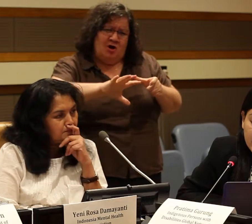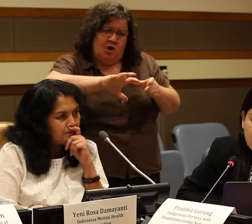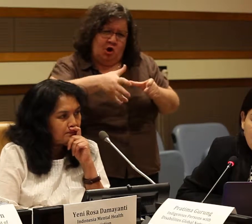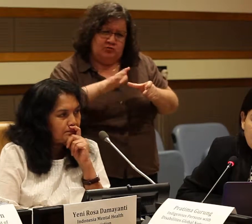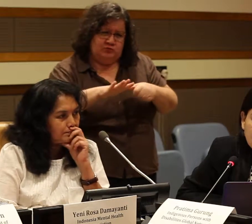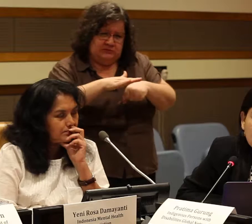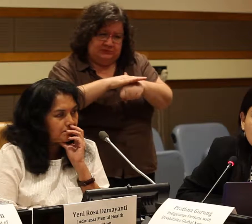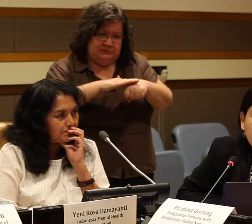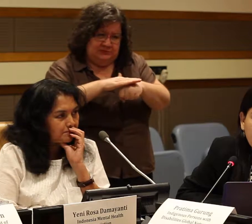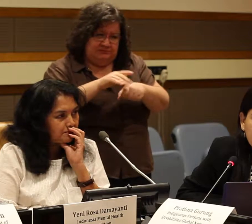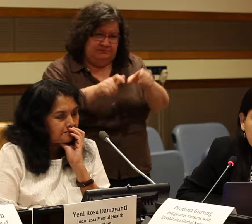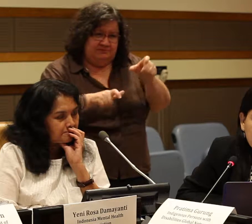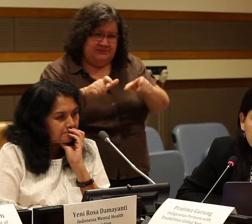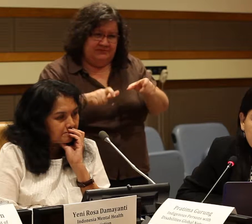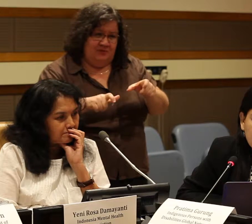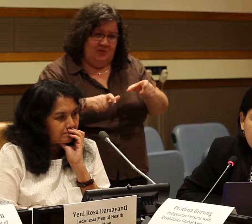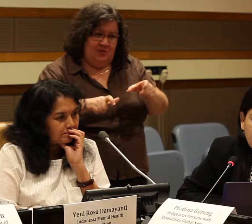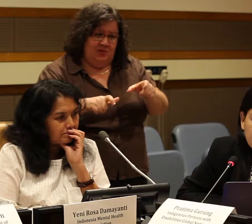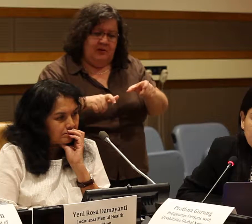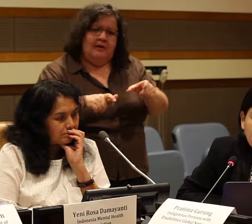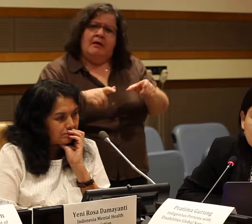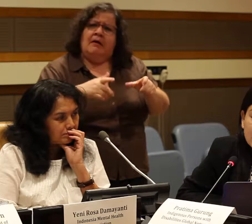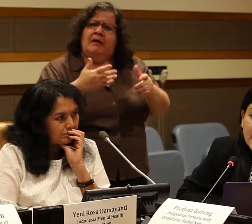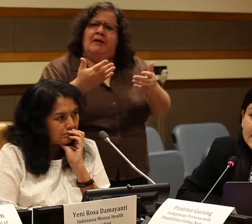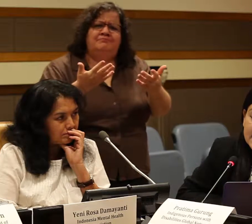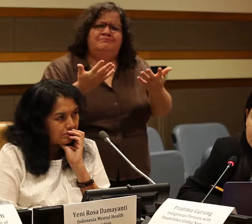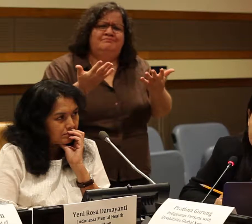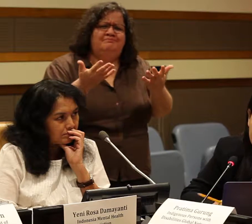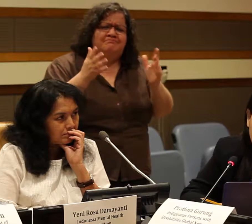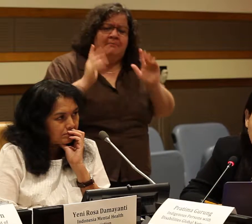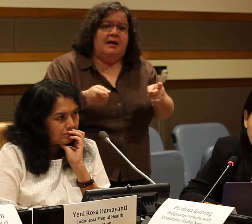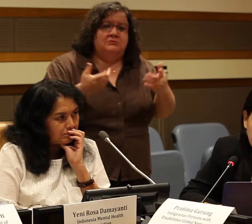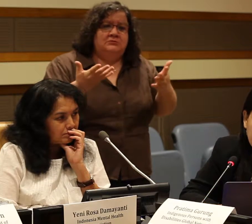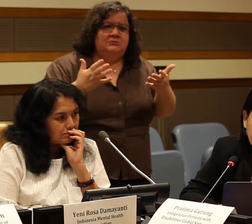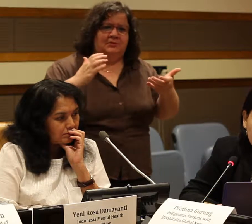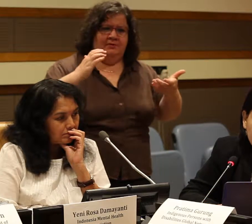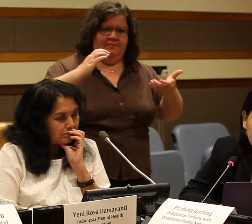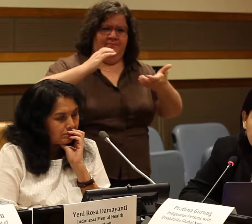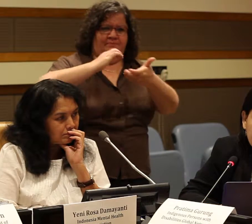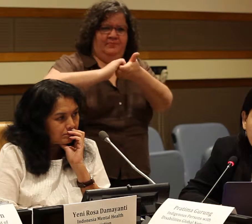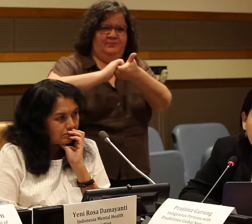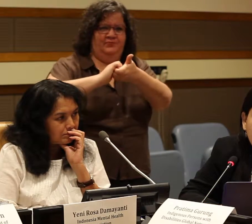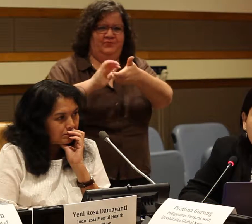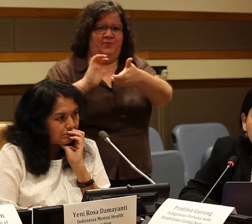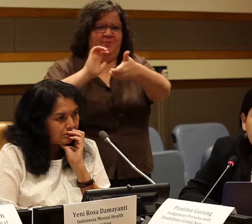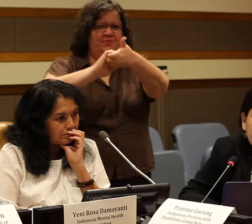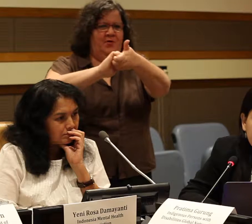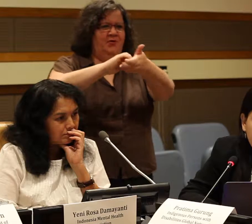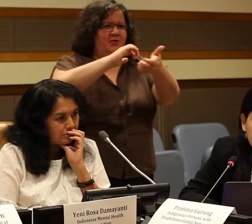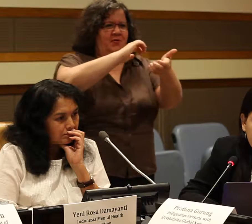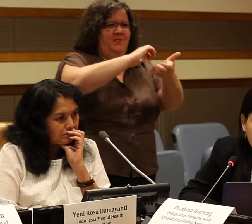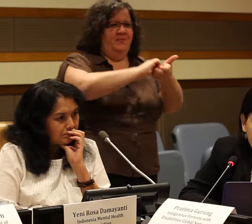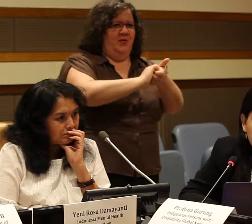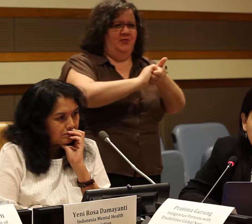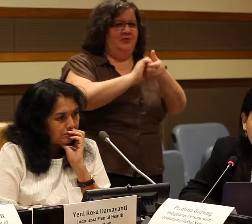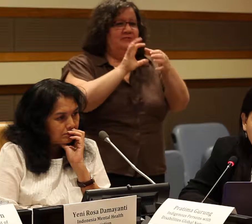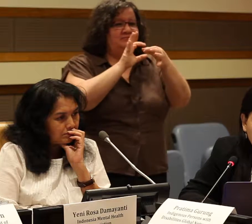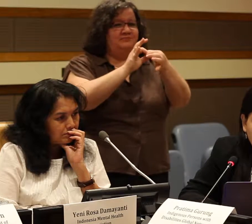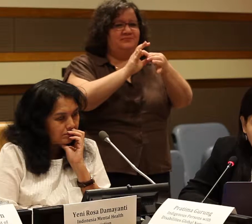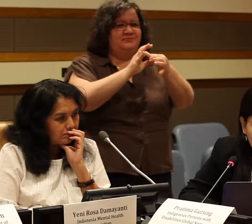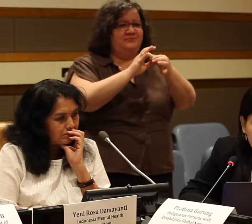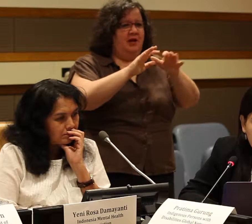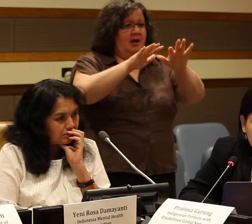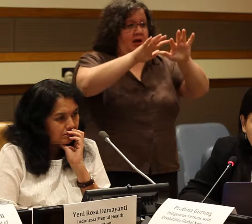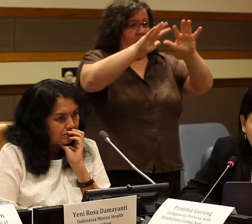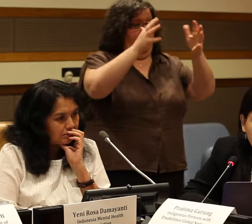with others to make a prosperous and peaceful society since centuries. For instance, being